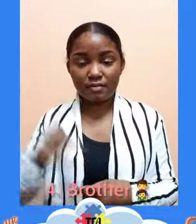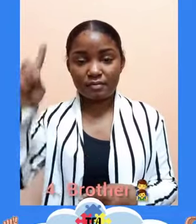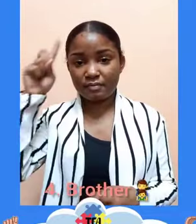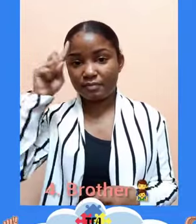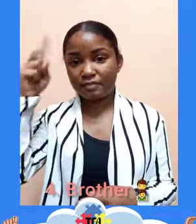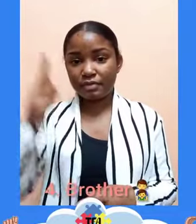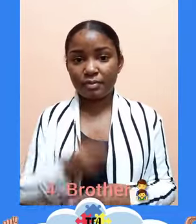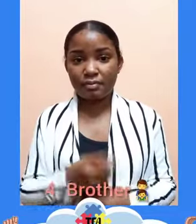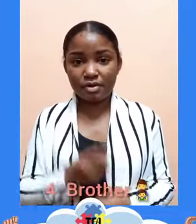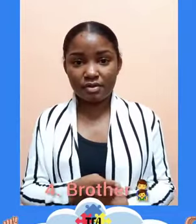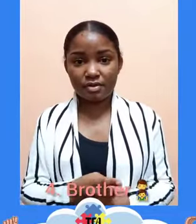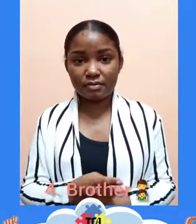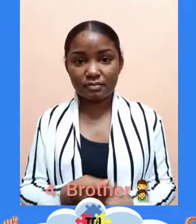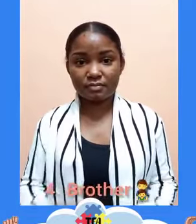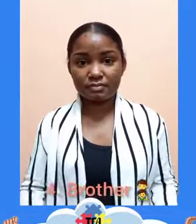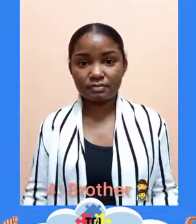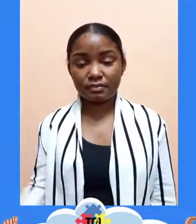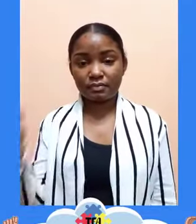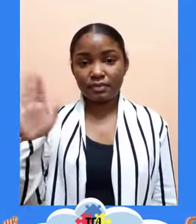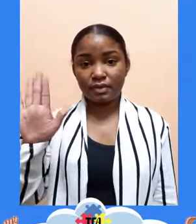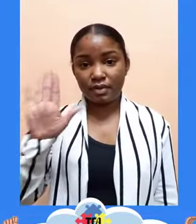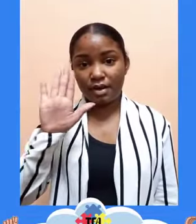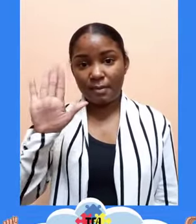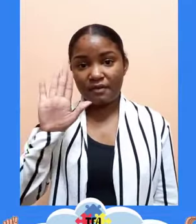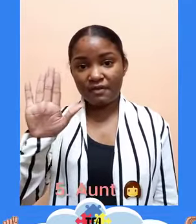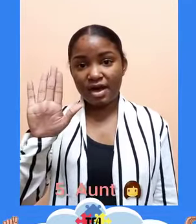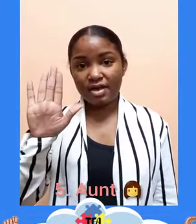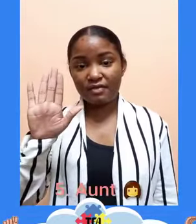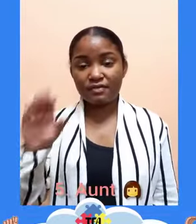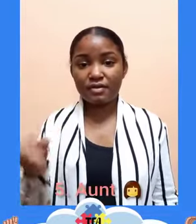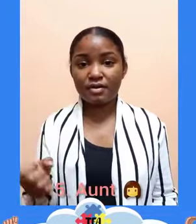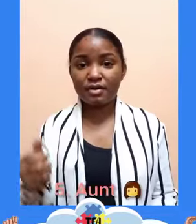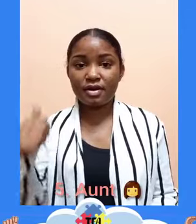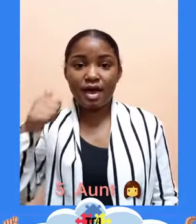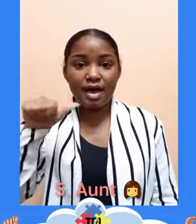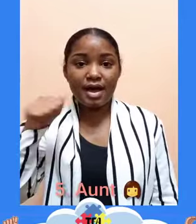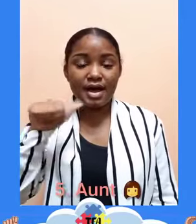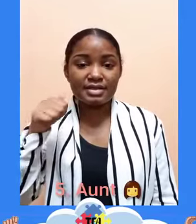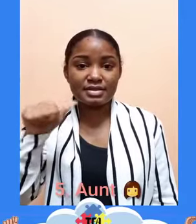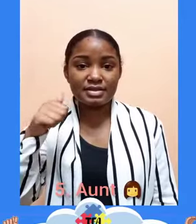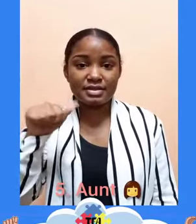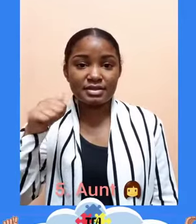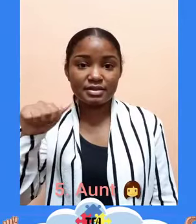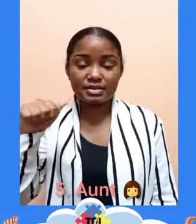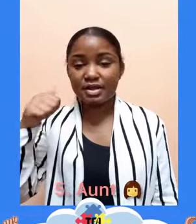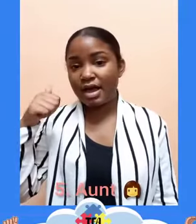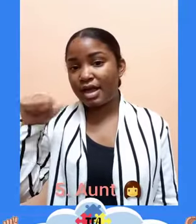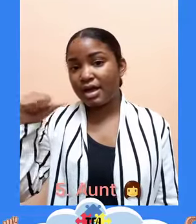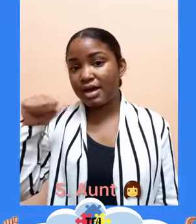brother. Number five, aunt, aunt.